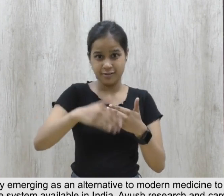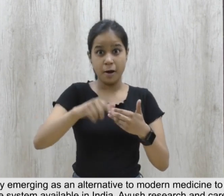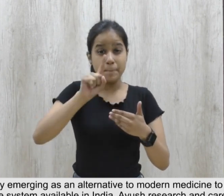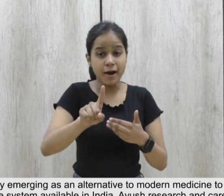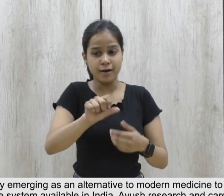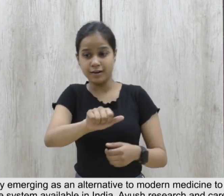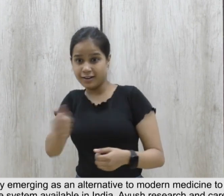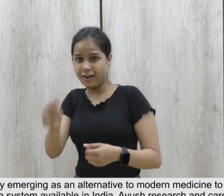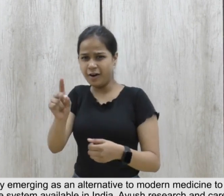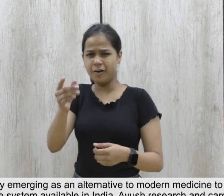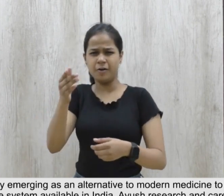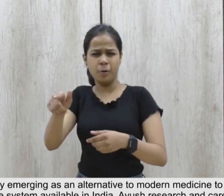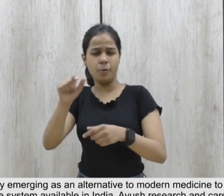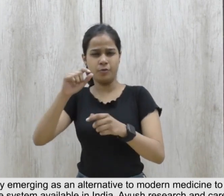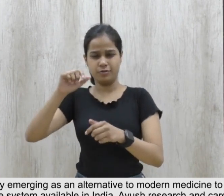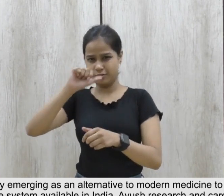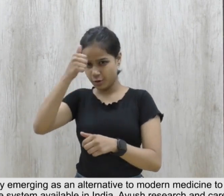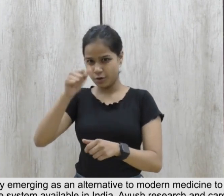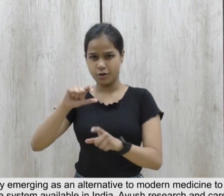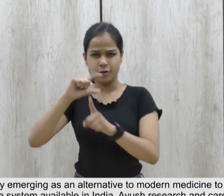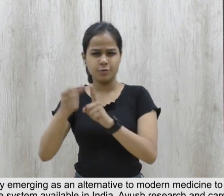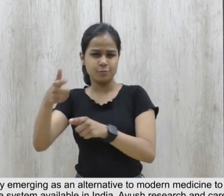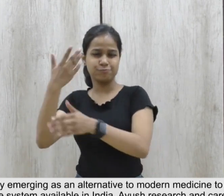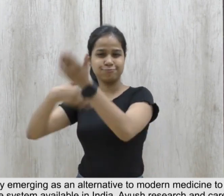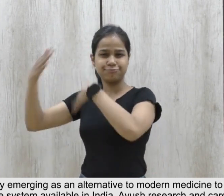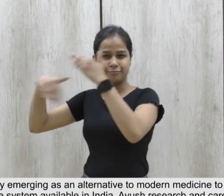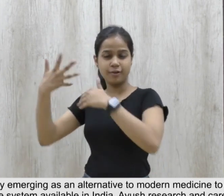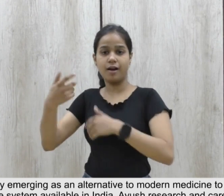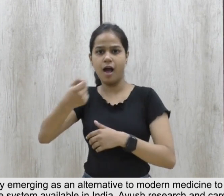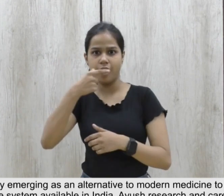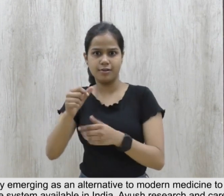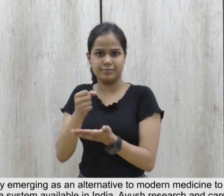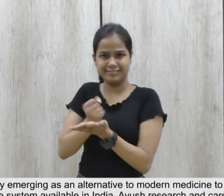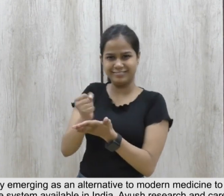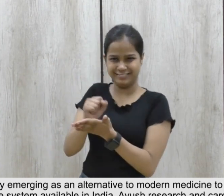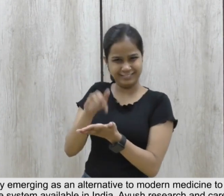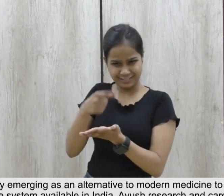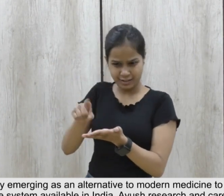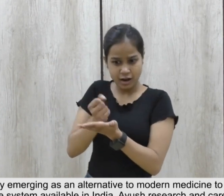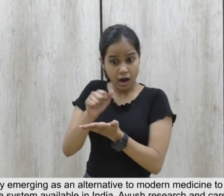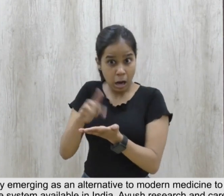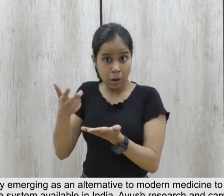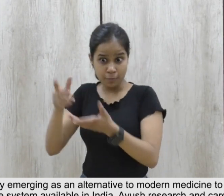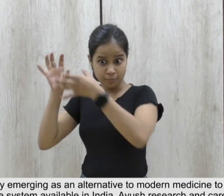traditional health care system available in India. Ayush research and care activities